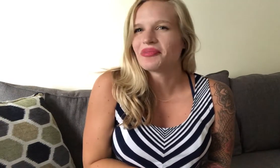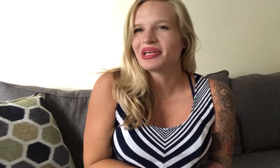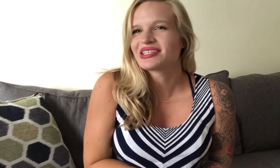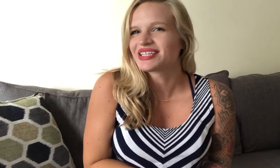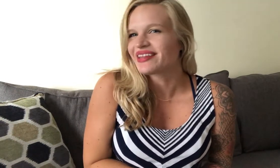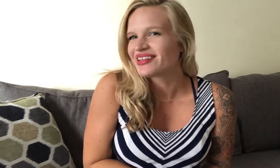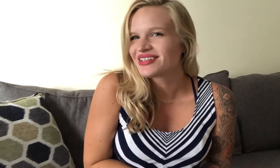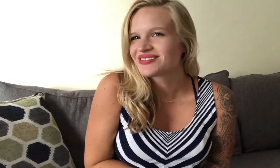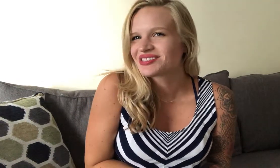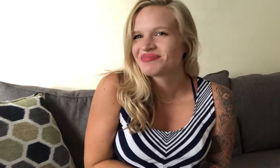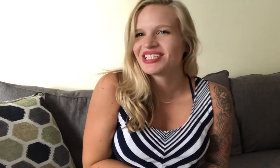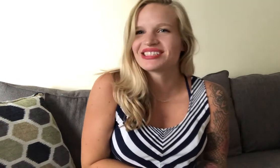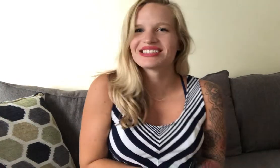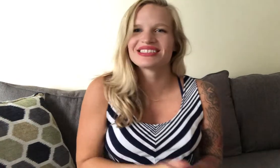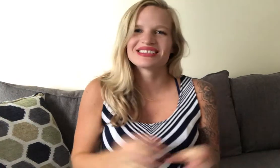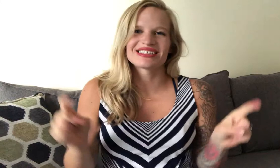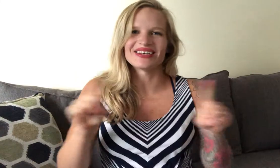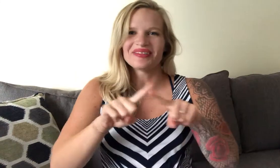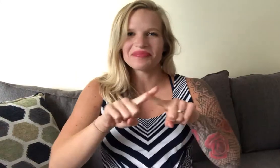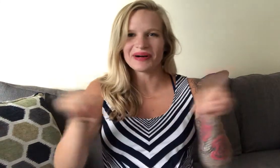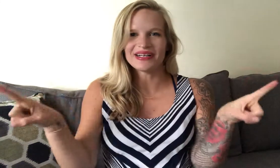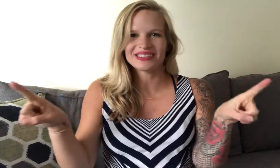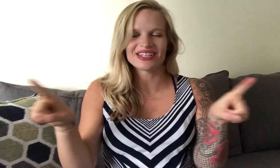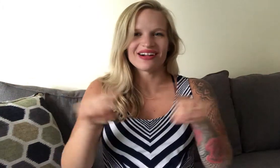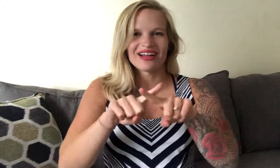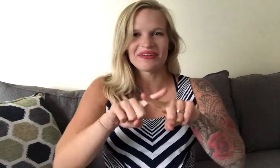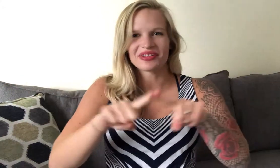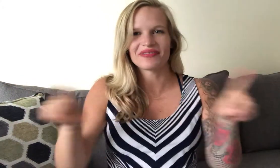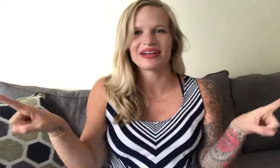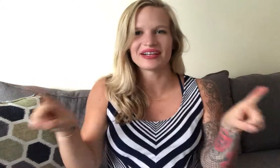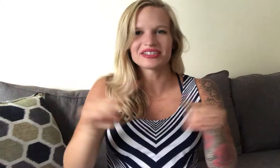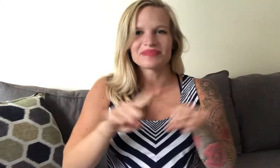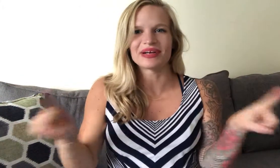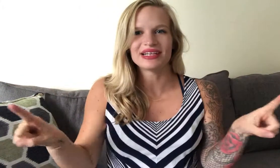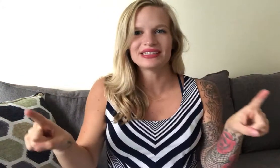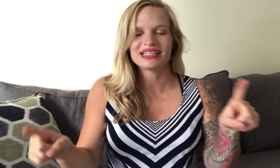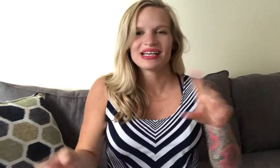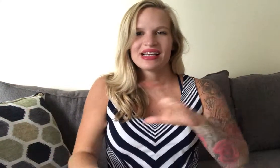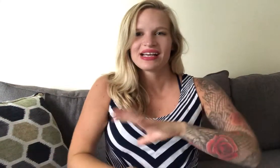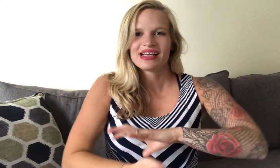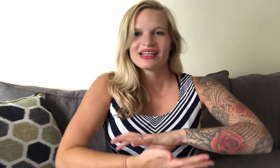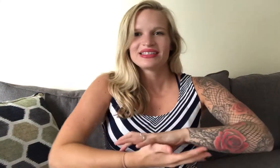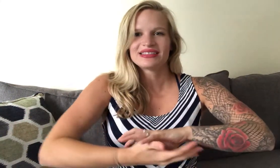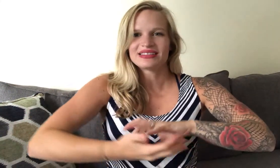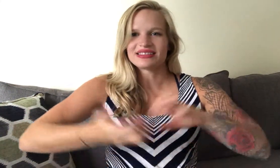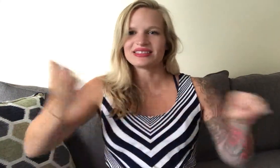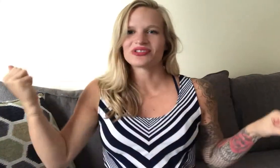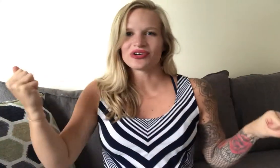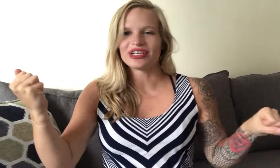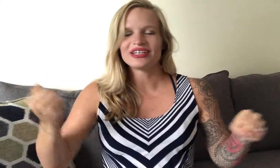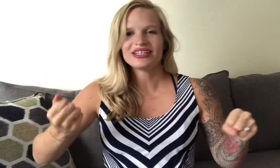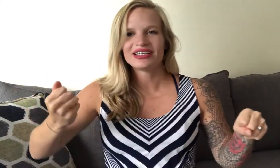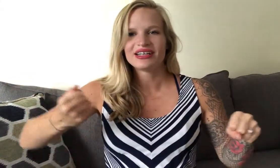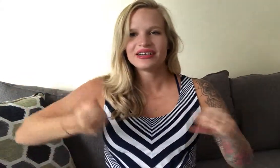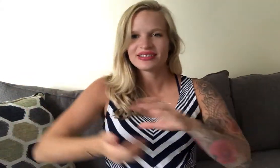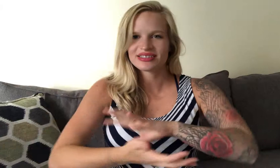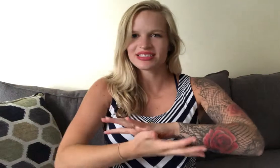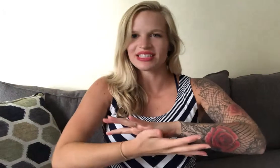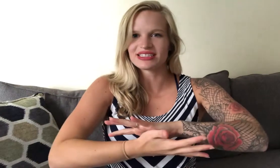me because I think that's what she means so but draw a line with your fingers but destroy it's just